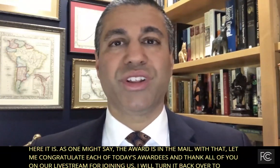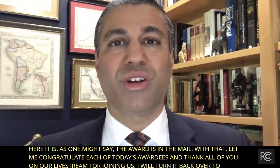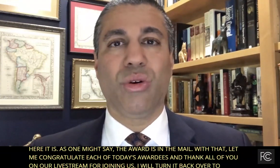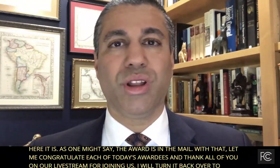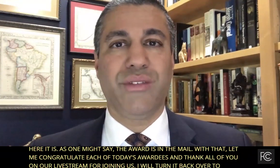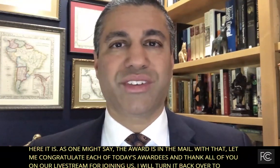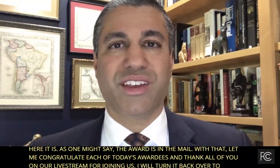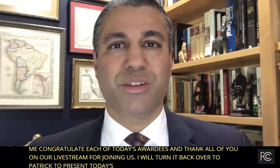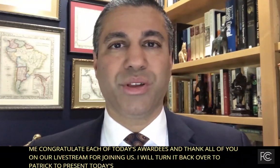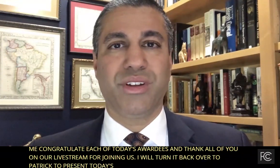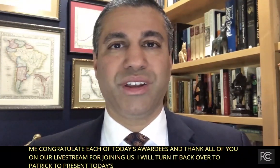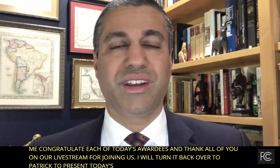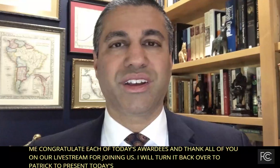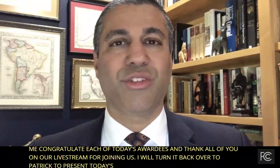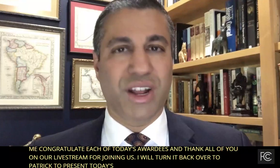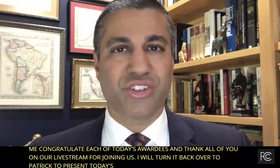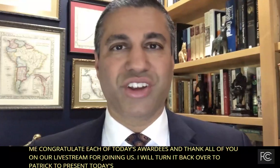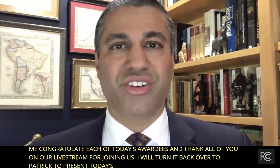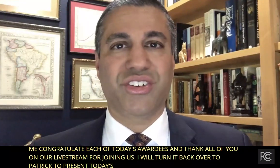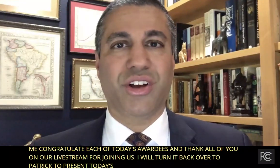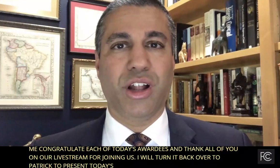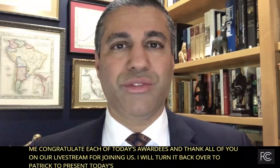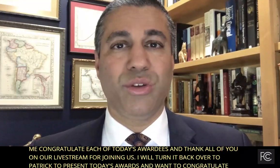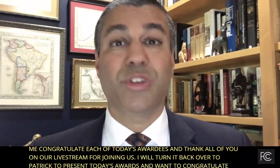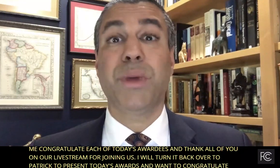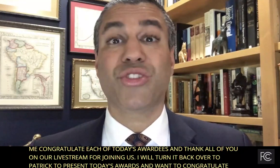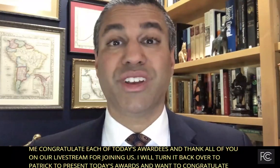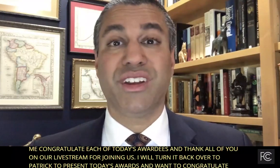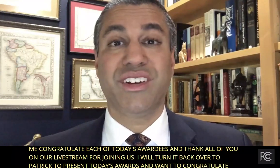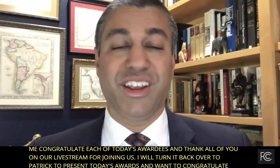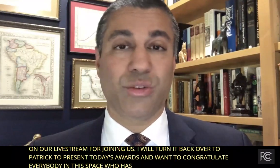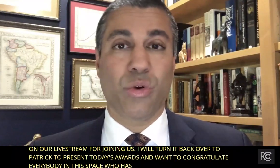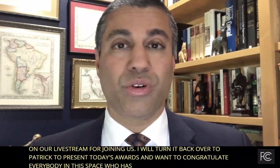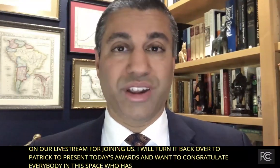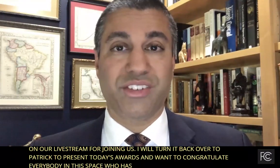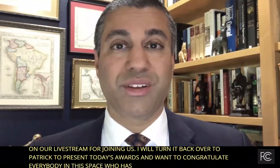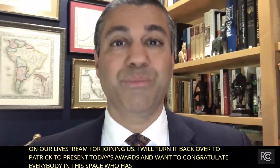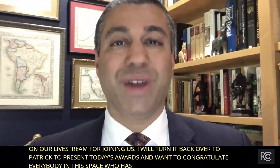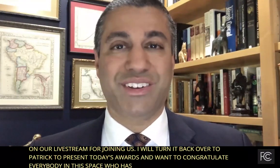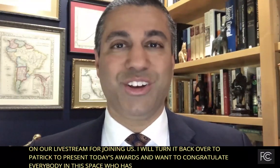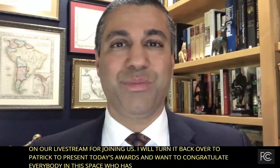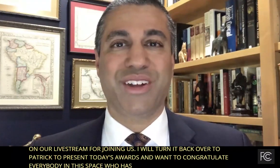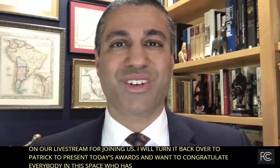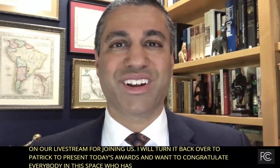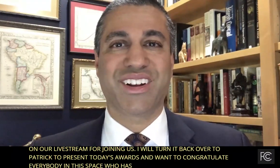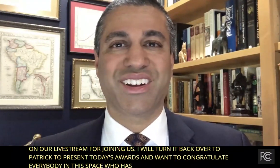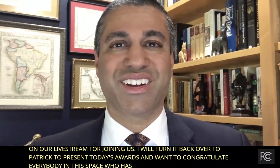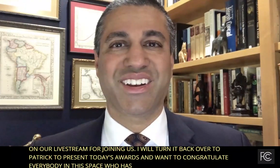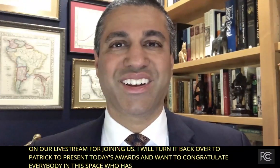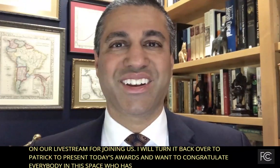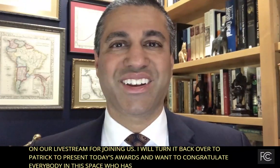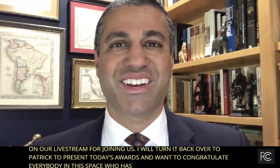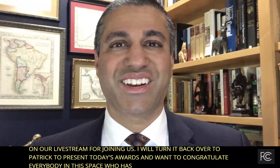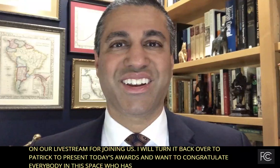promoting the goal of accessibility. Congratulations to all of you, especially today's awardees. Back to you, Patrick.